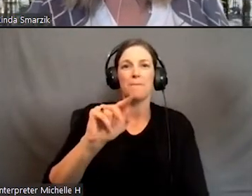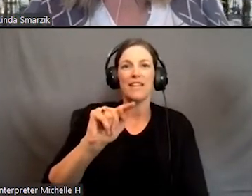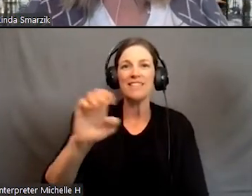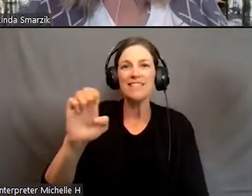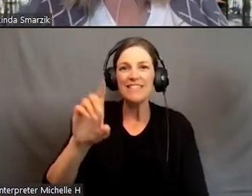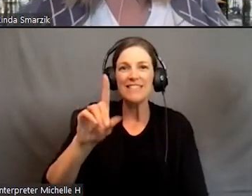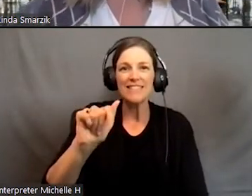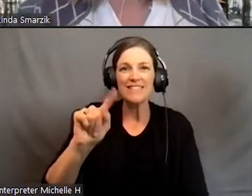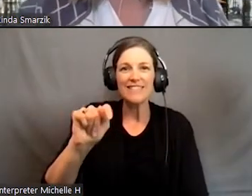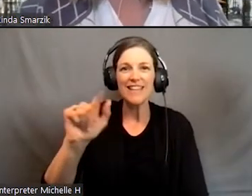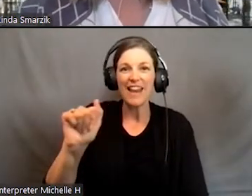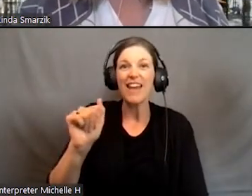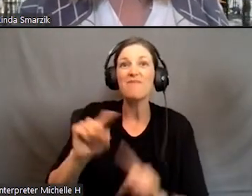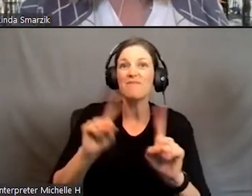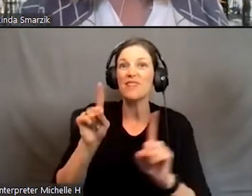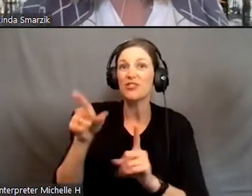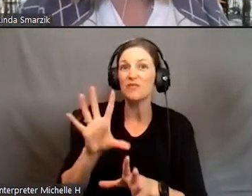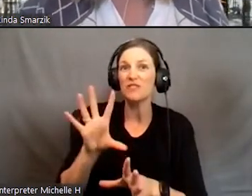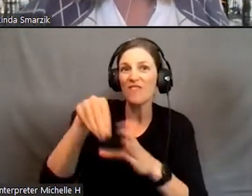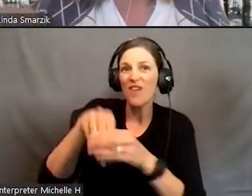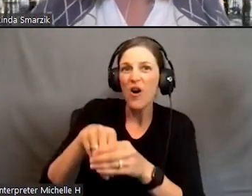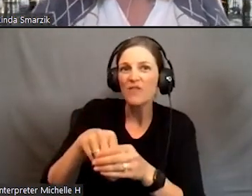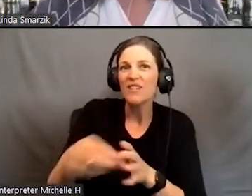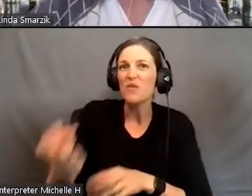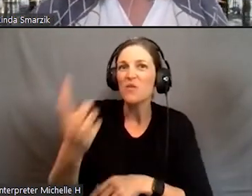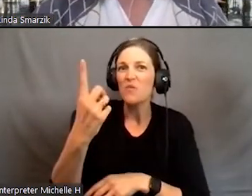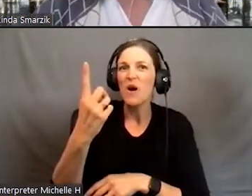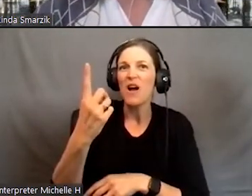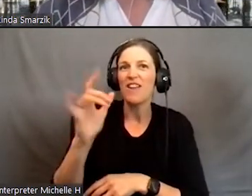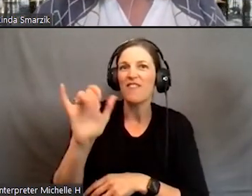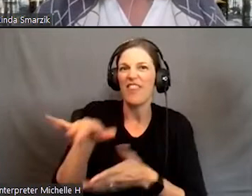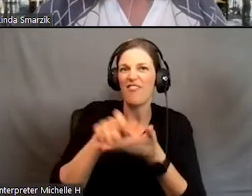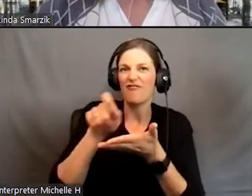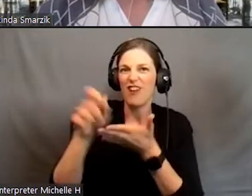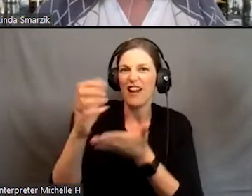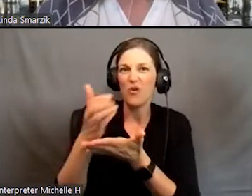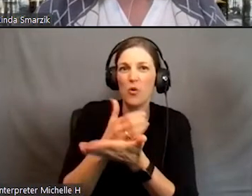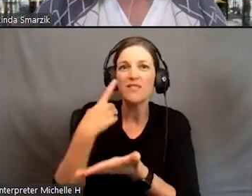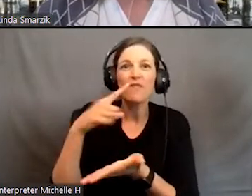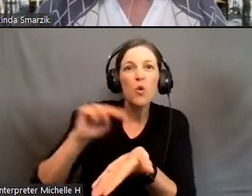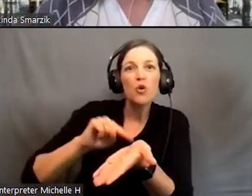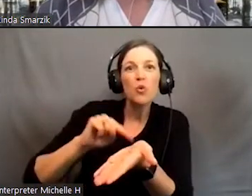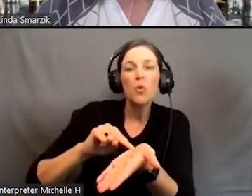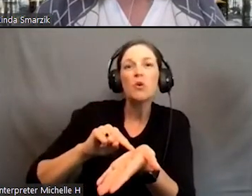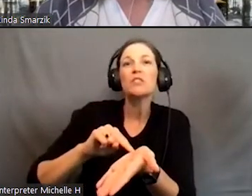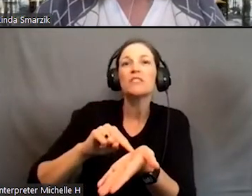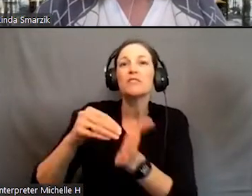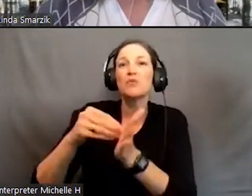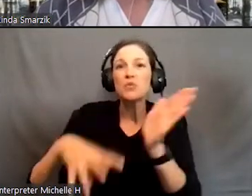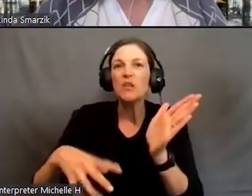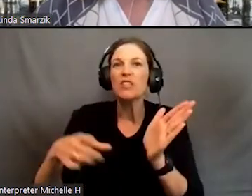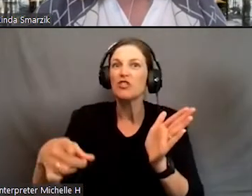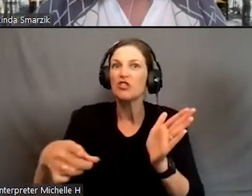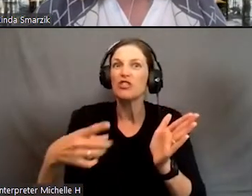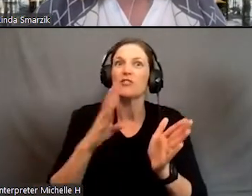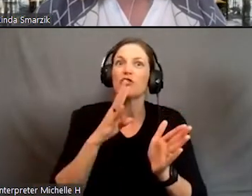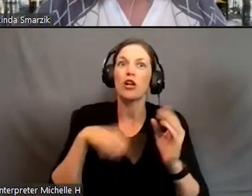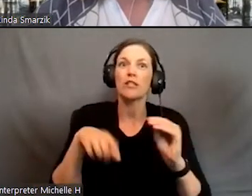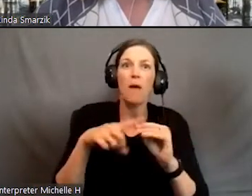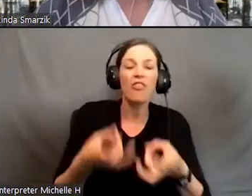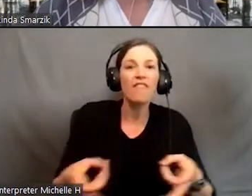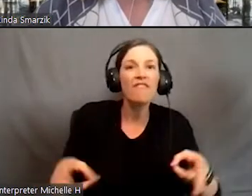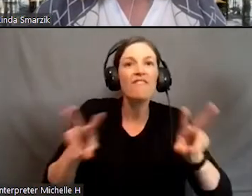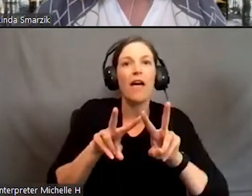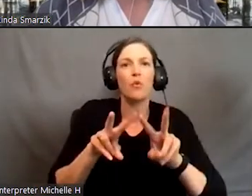took part in one of those writing courses for nursing students, and she spoke to the value of it that it was really cool to have a